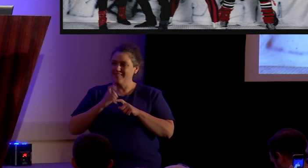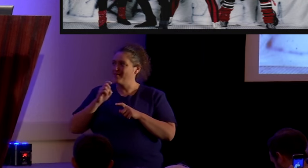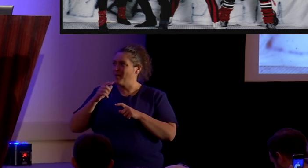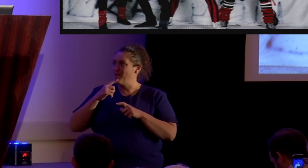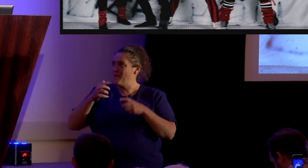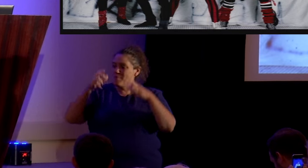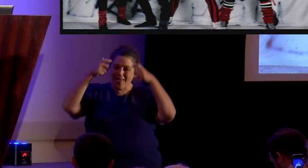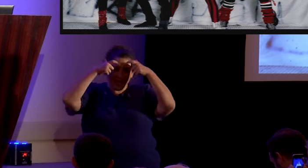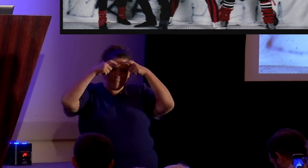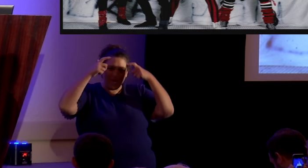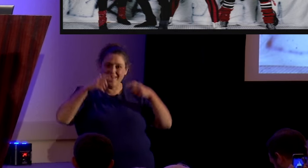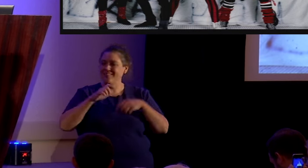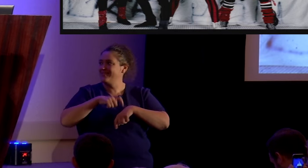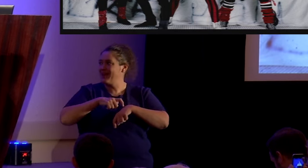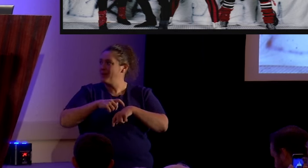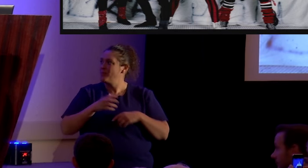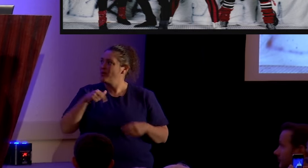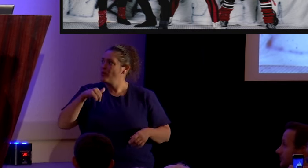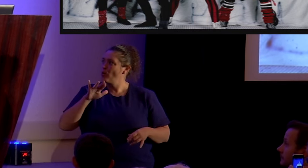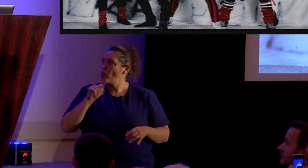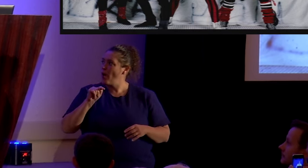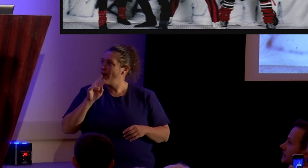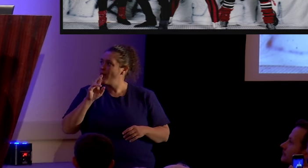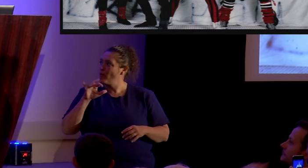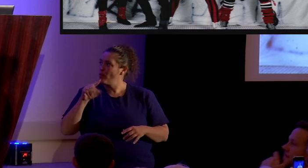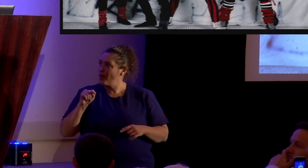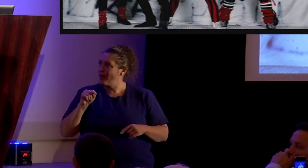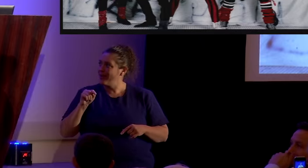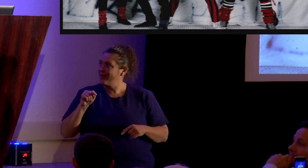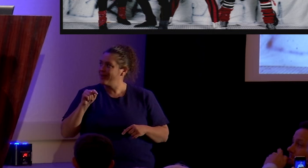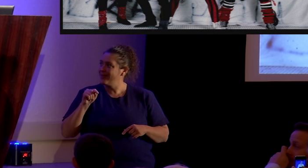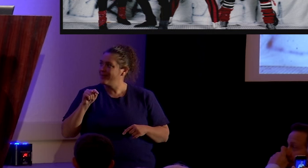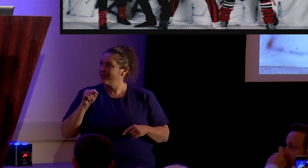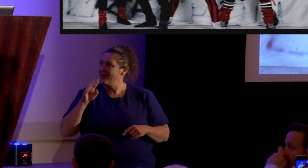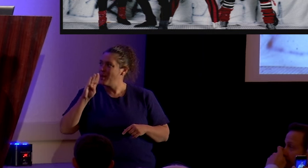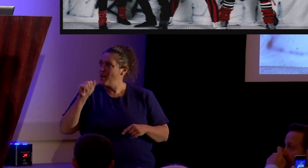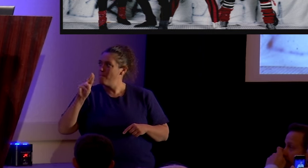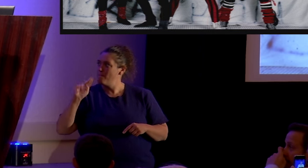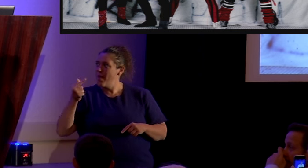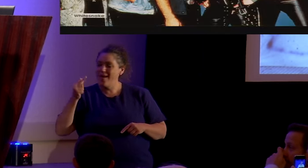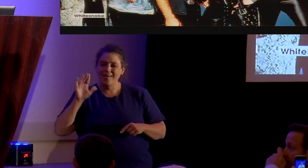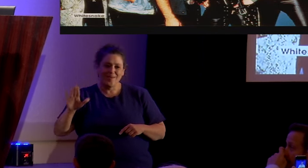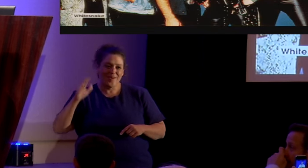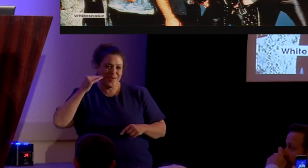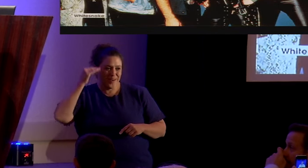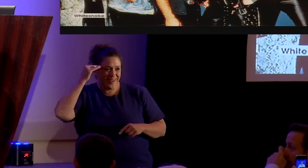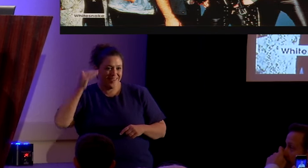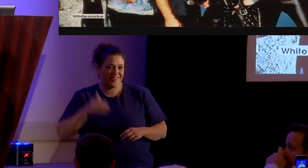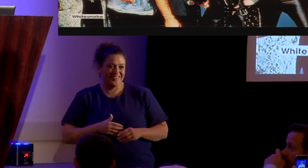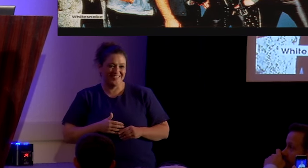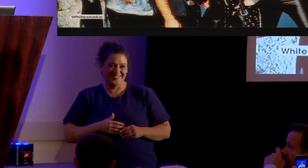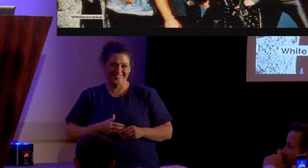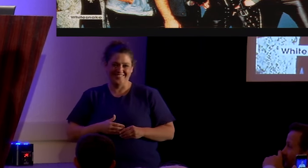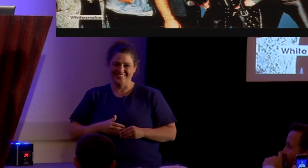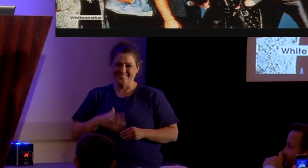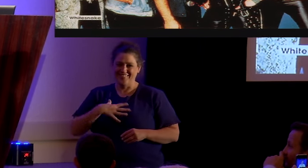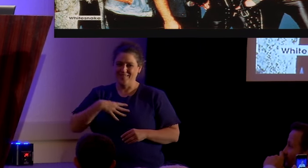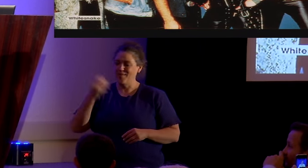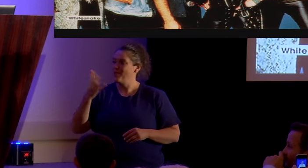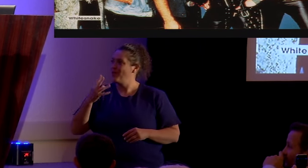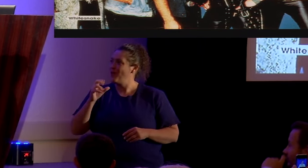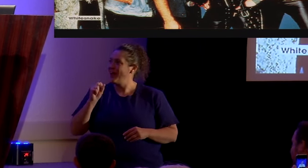quiet riots and the album bang your head and of course white snake